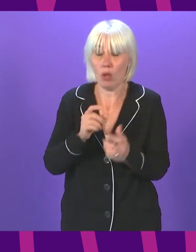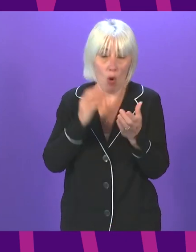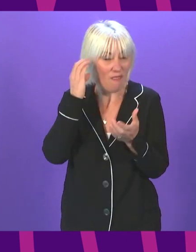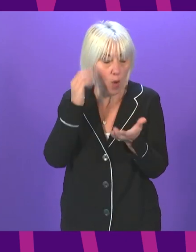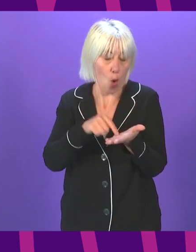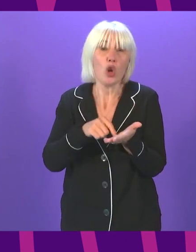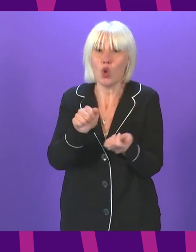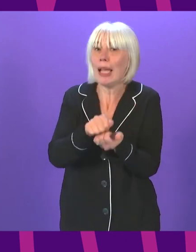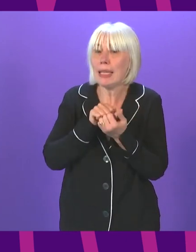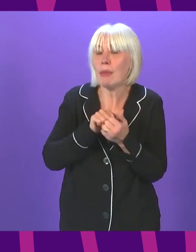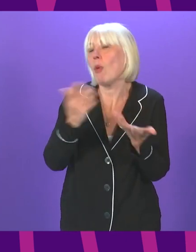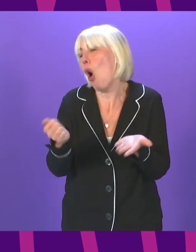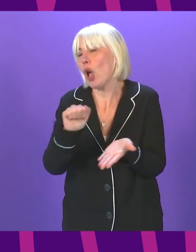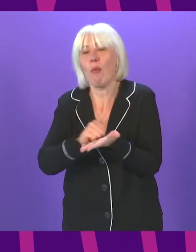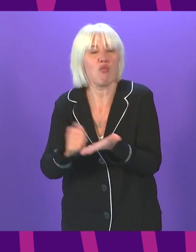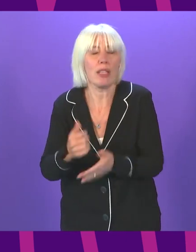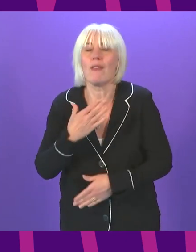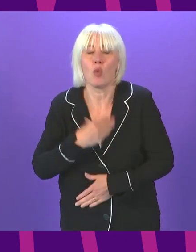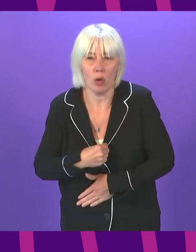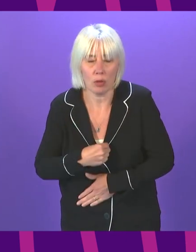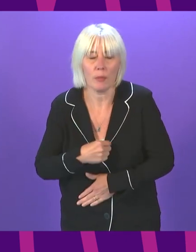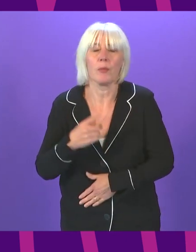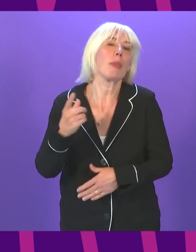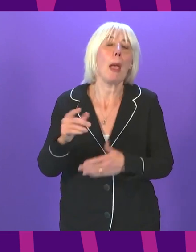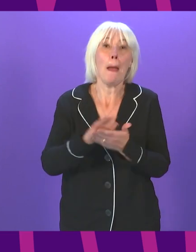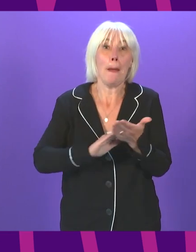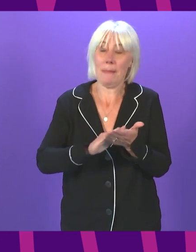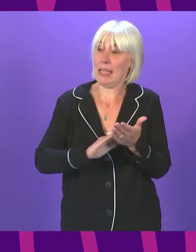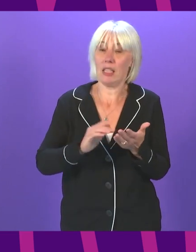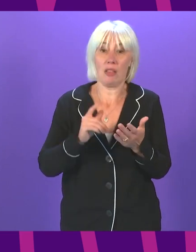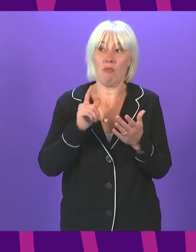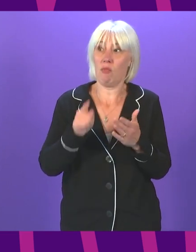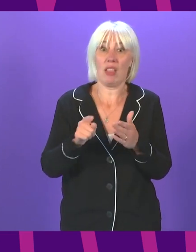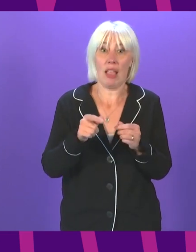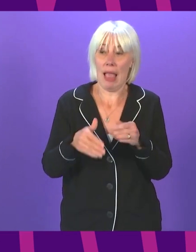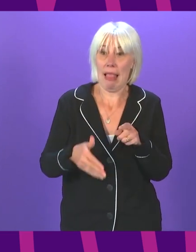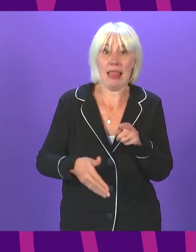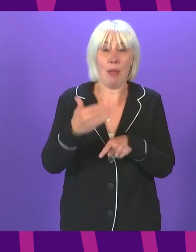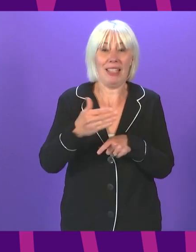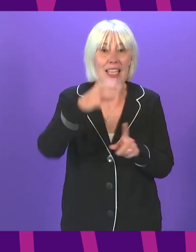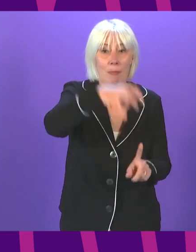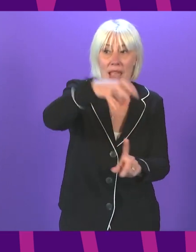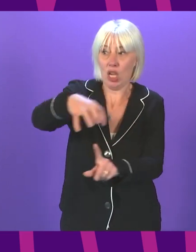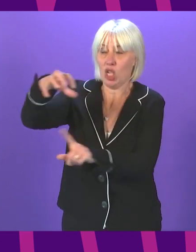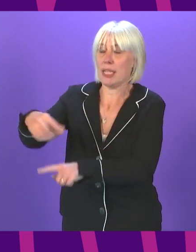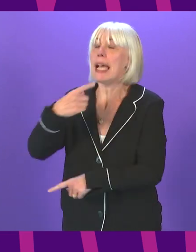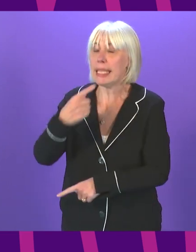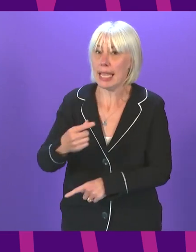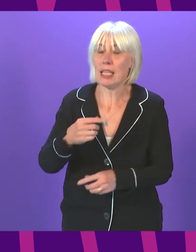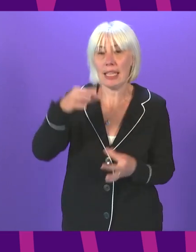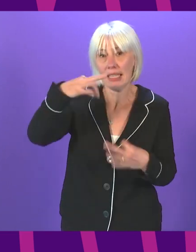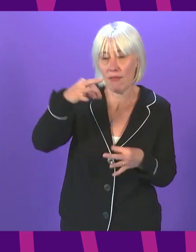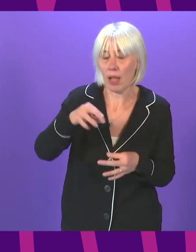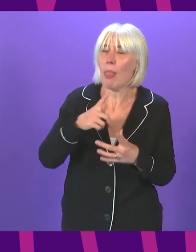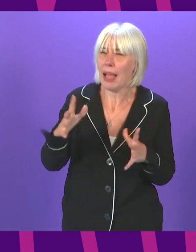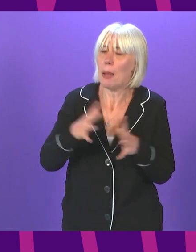The introduction of COVID vaccine certificates, even in the limited circumstances that I have set out above, is a significant